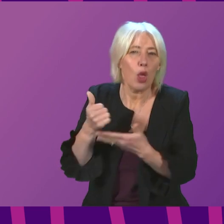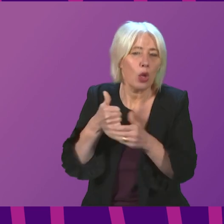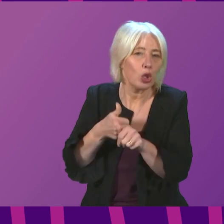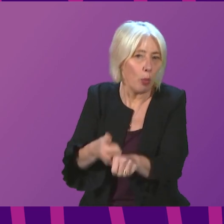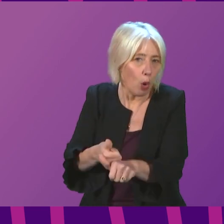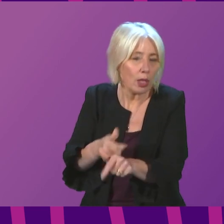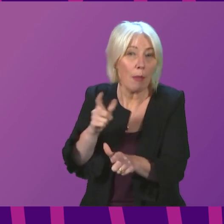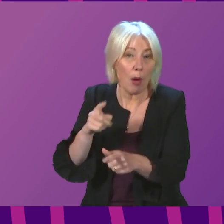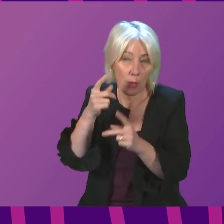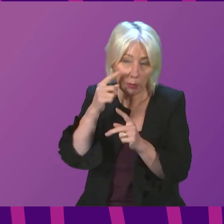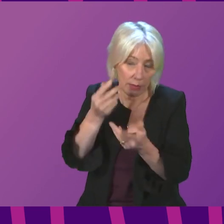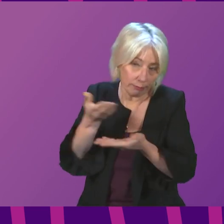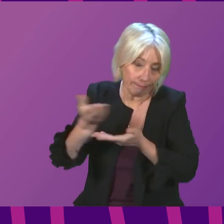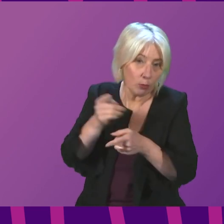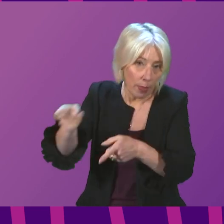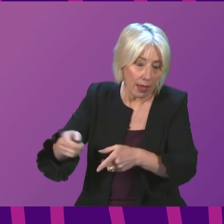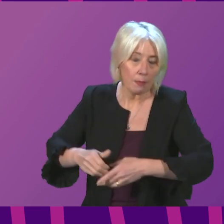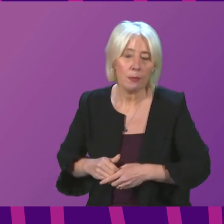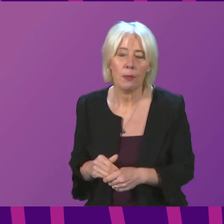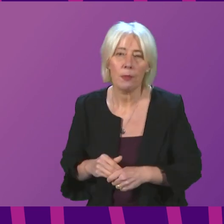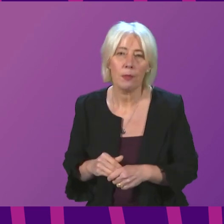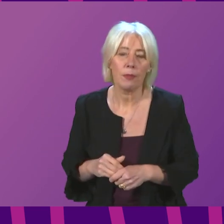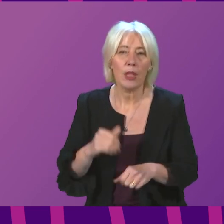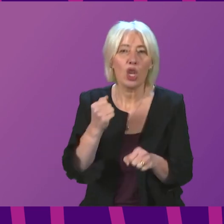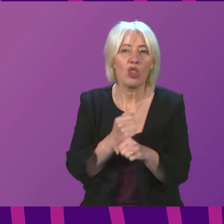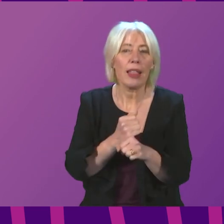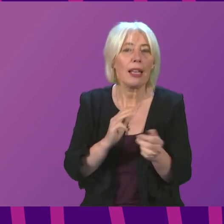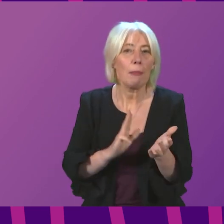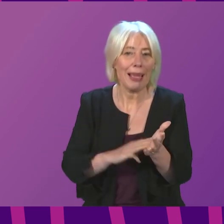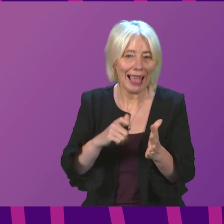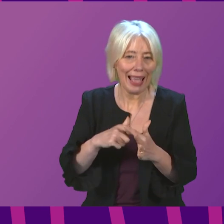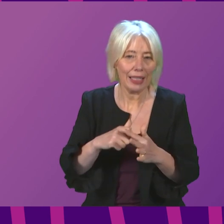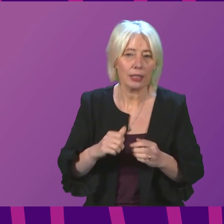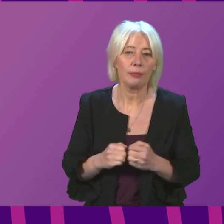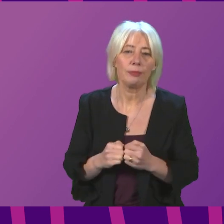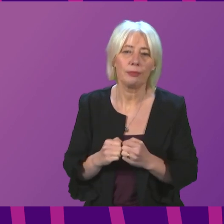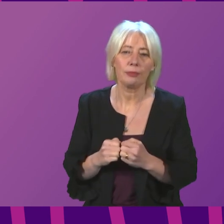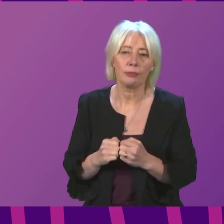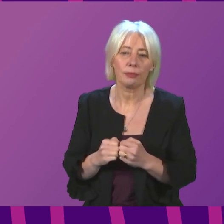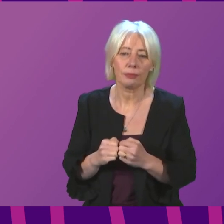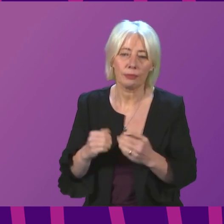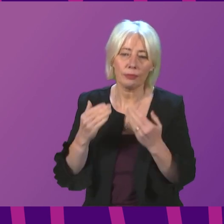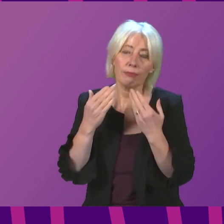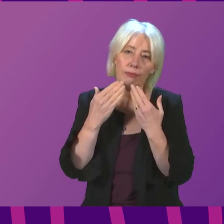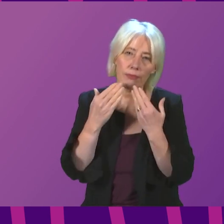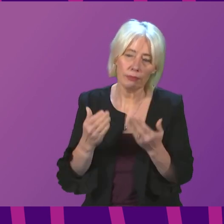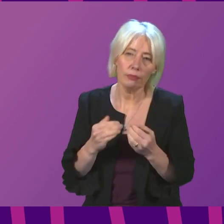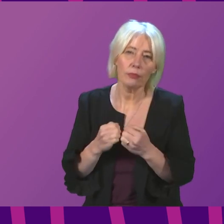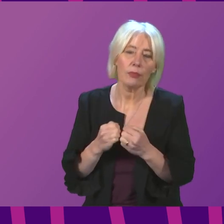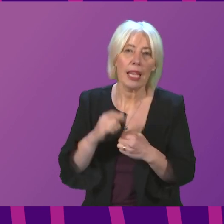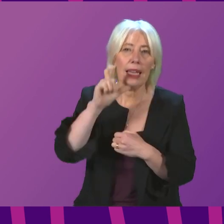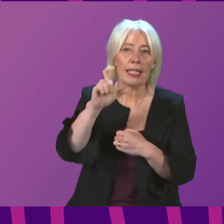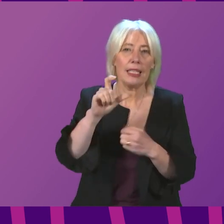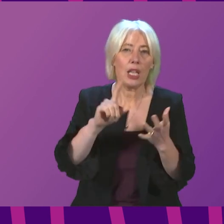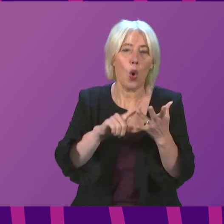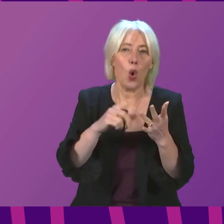Julian McKay, be followed by Jenny Mintel. Jenny Mintel, Thank you, Presiding Officer. CO2 monitors are being